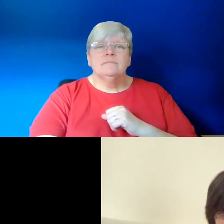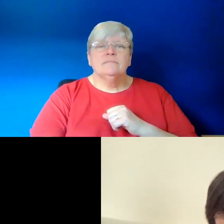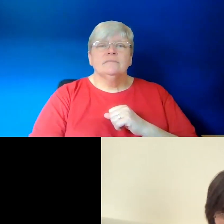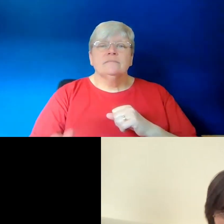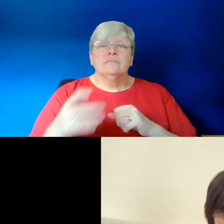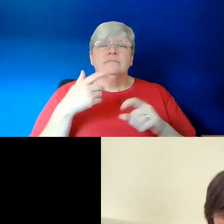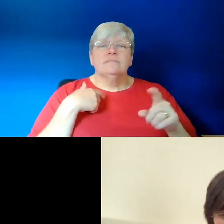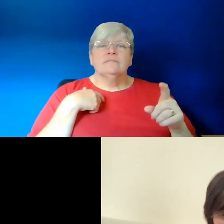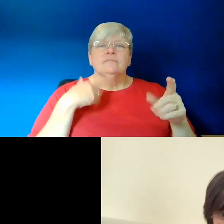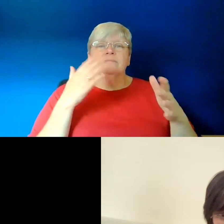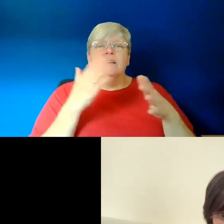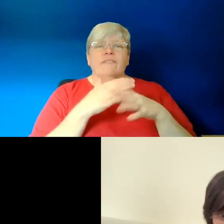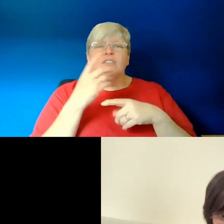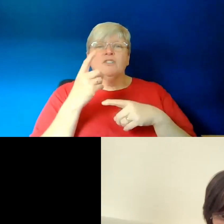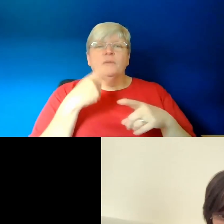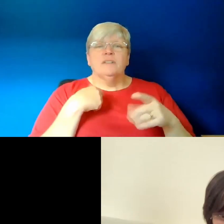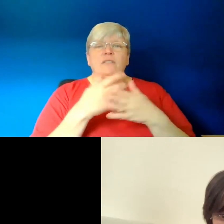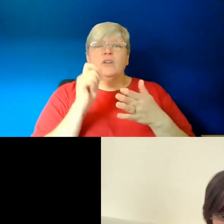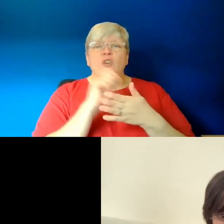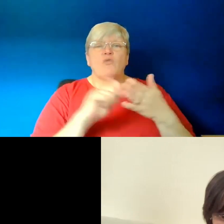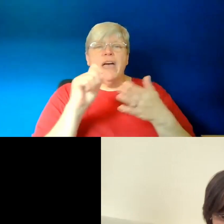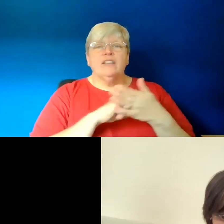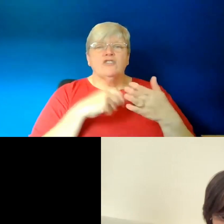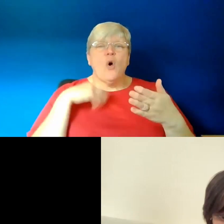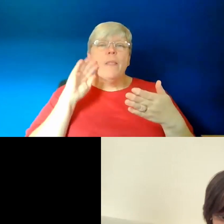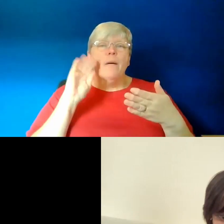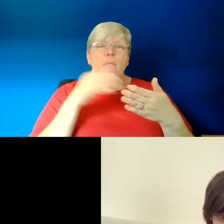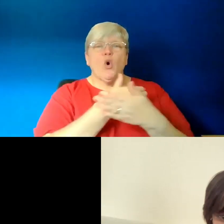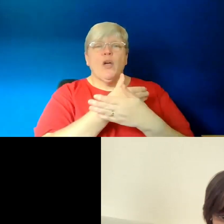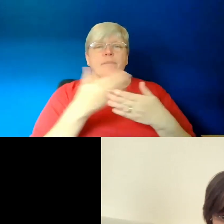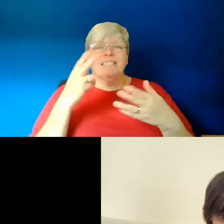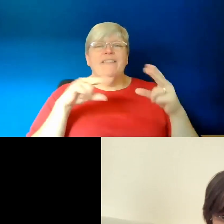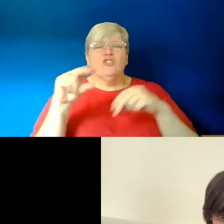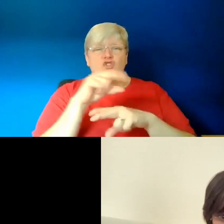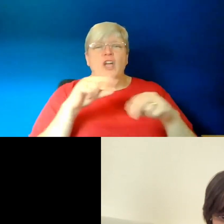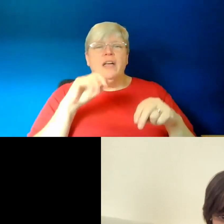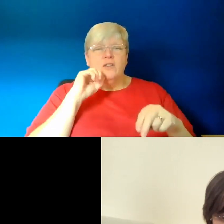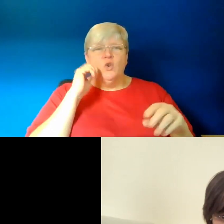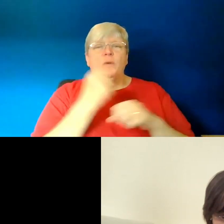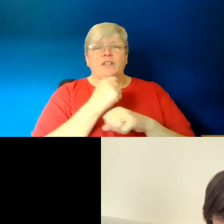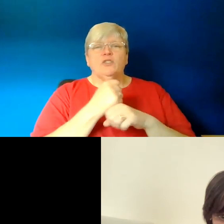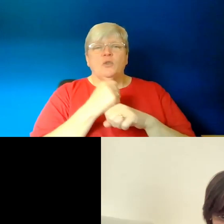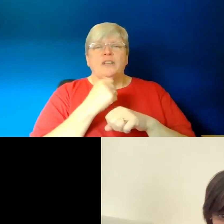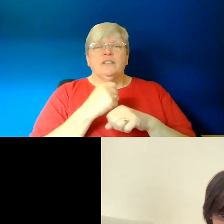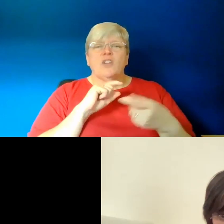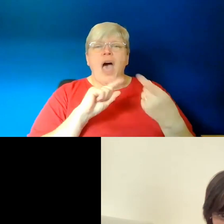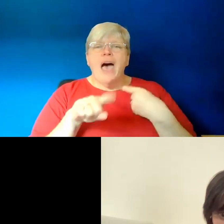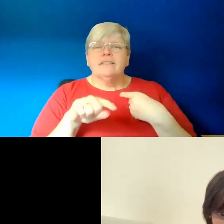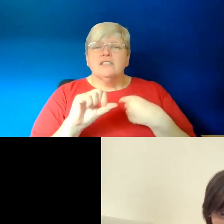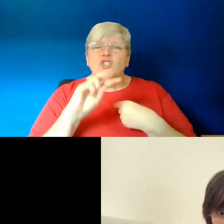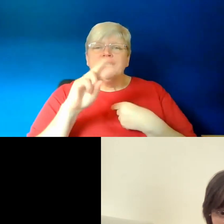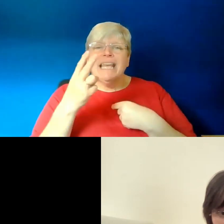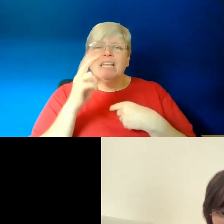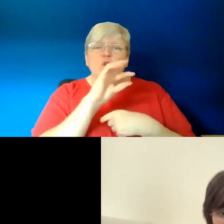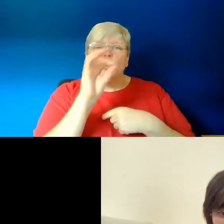authors you recommended in the chat, please? Oh, yes, I should do that. I'll do it in just a minute. I'll answer this next question first, though.